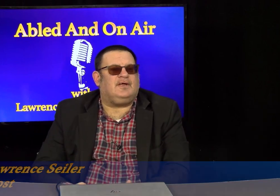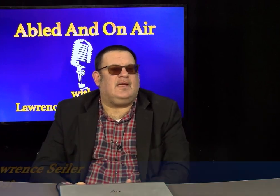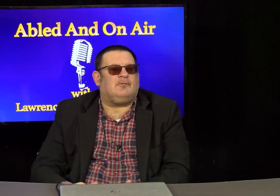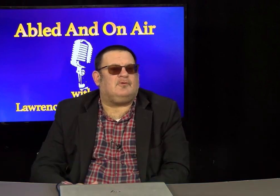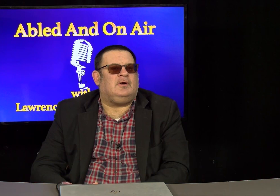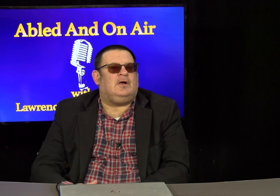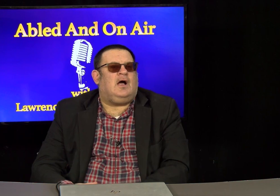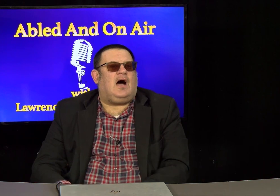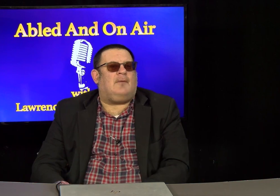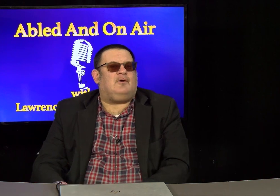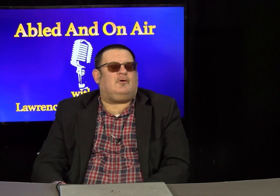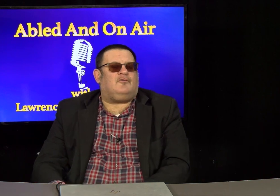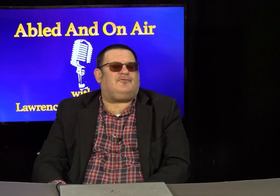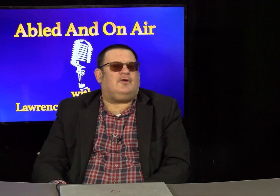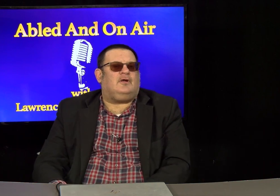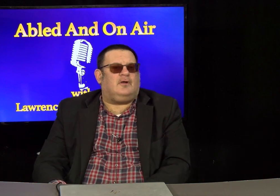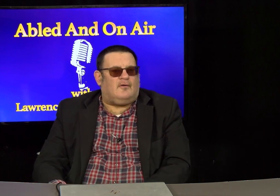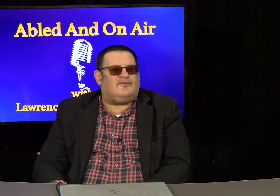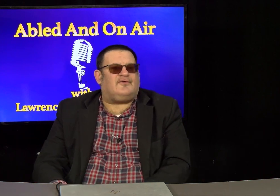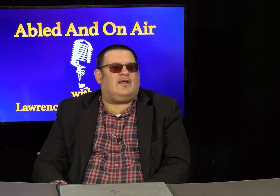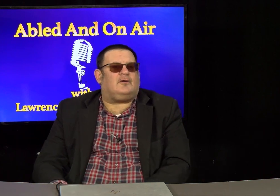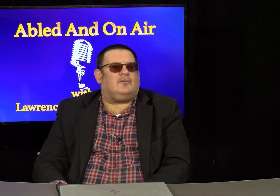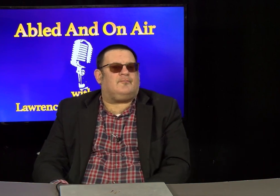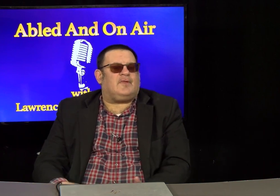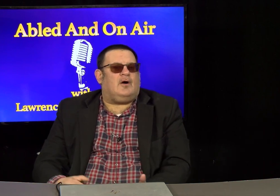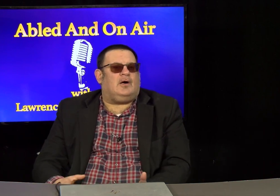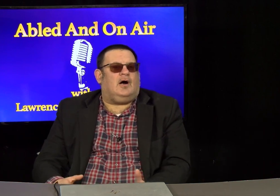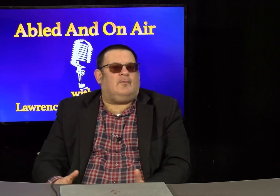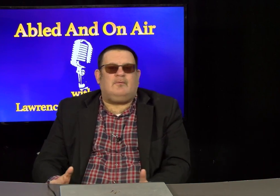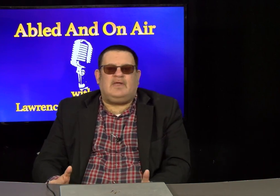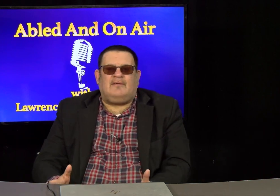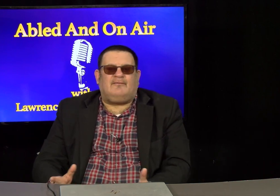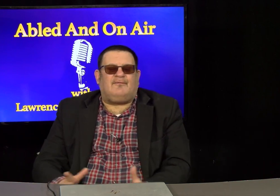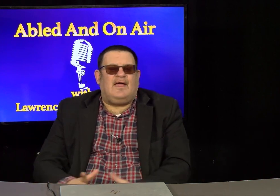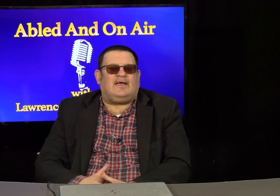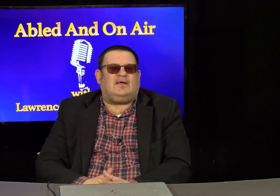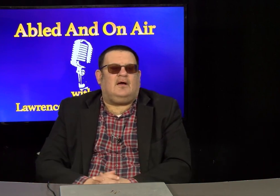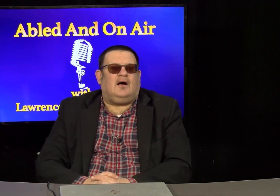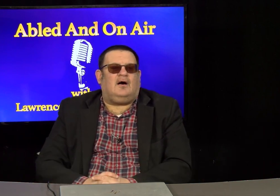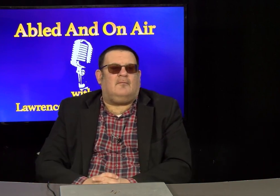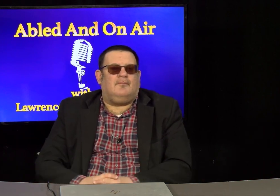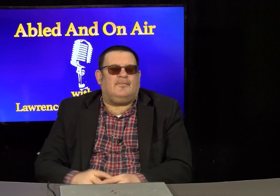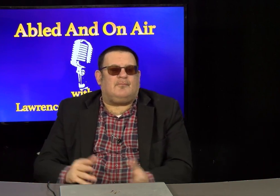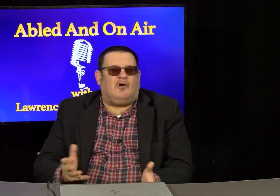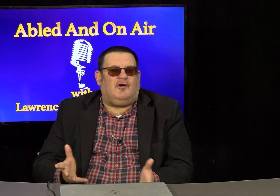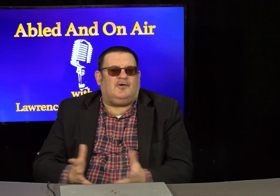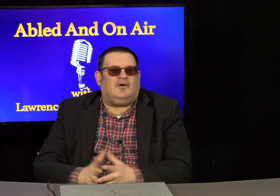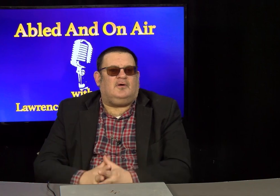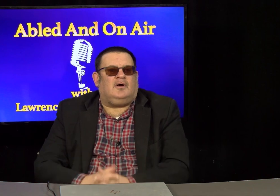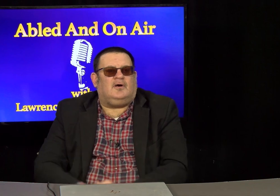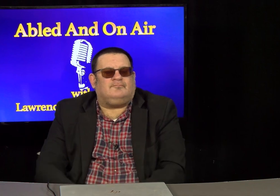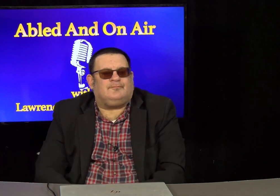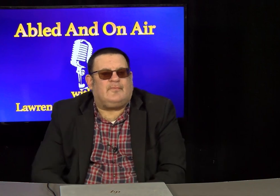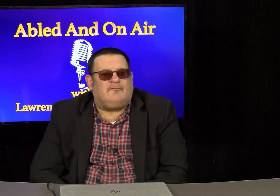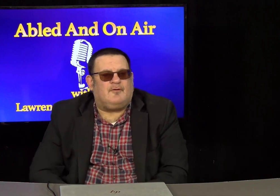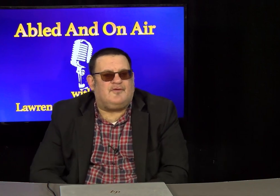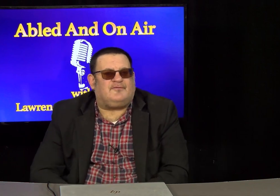abled. I'm your host, Lawrence Seiler. We would like to thank the partner for this